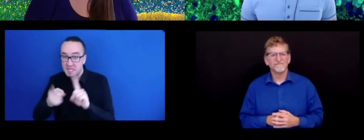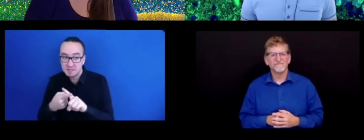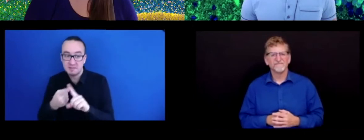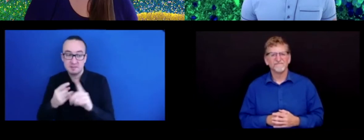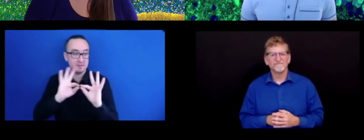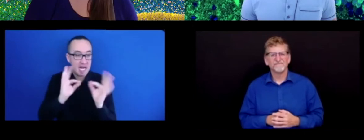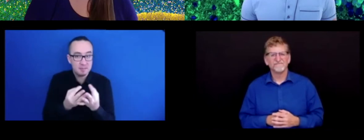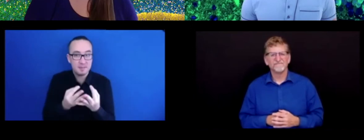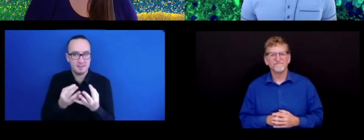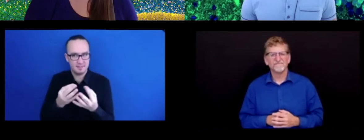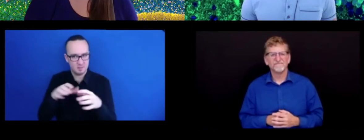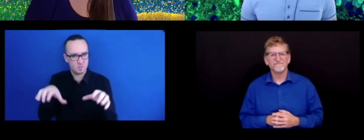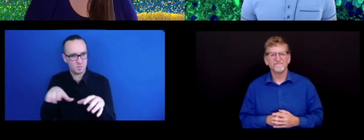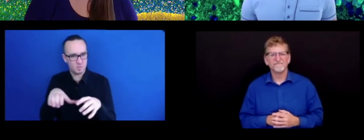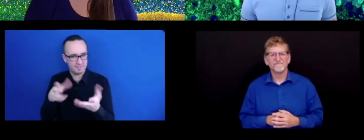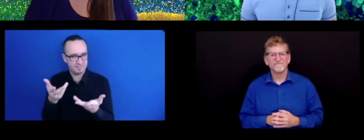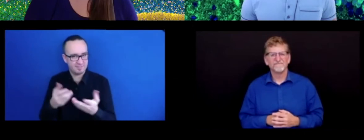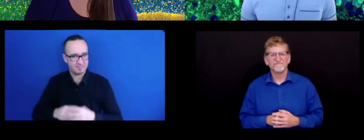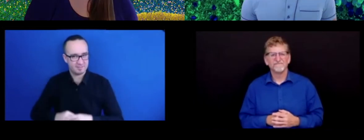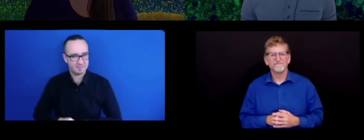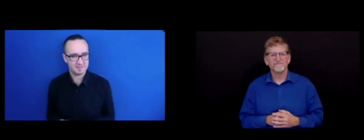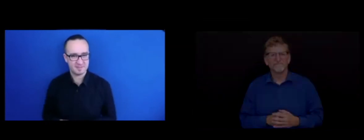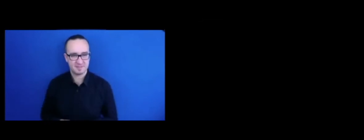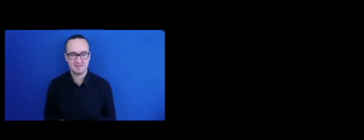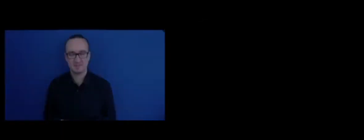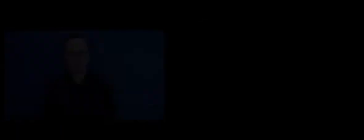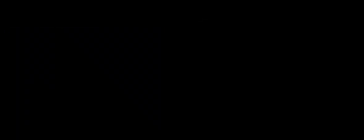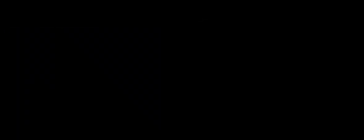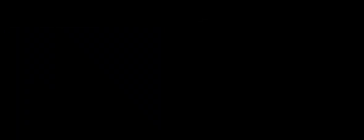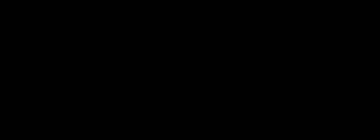Are people going them out near EAB? That's